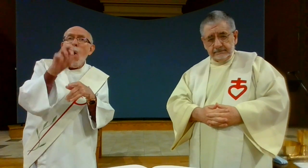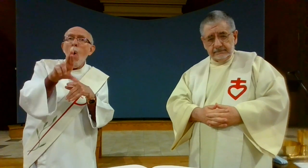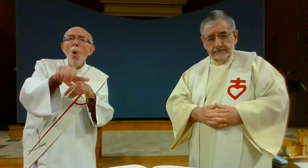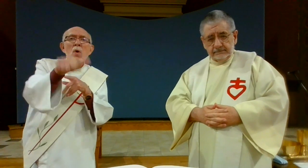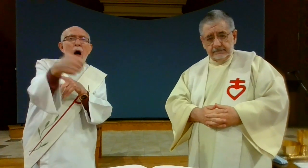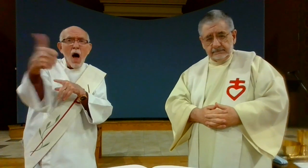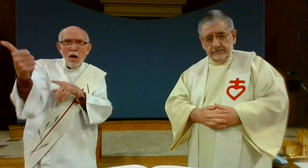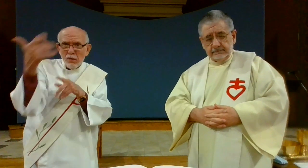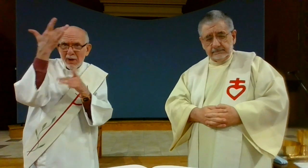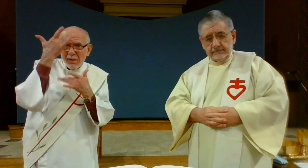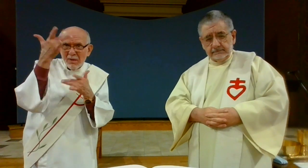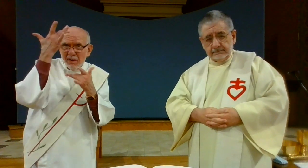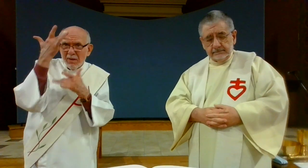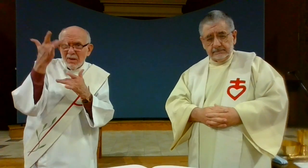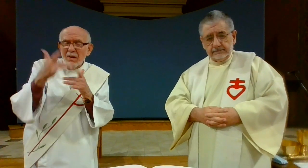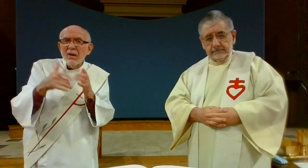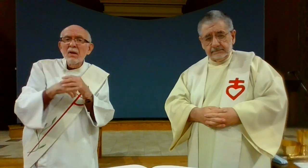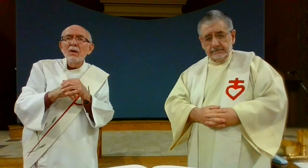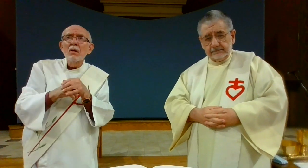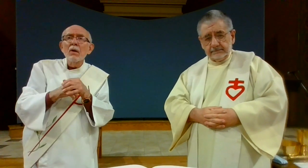terrible disease or other illnesses